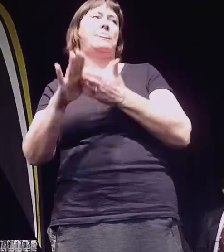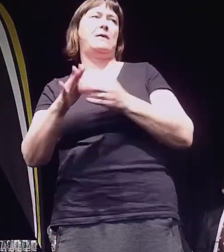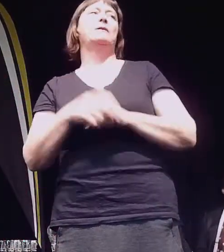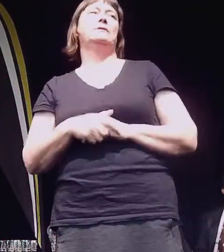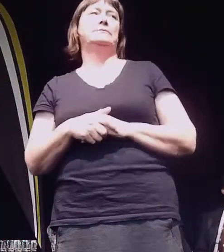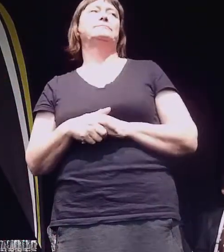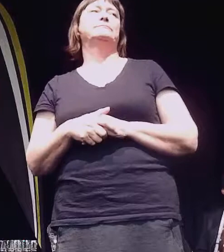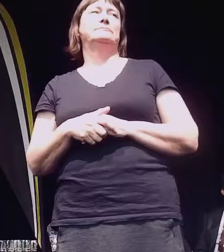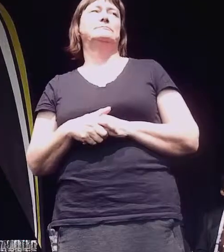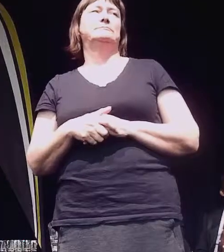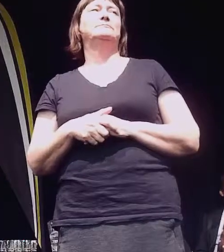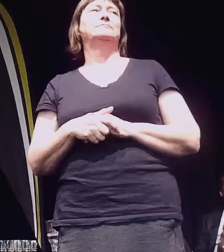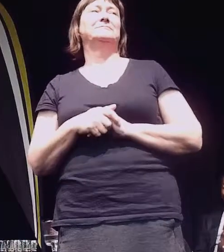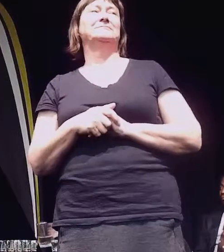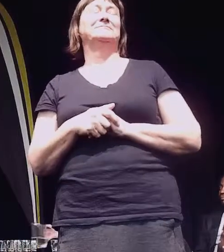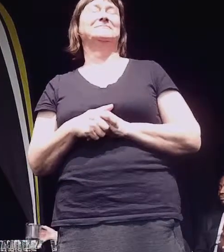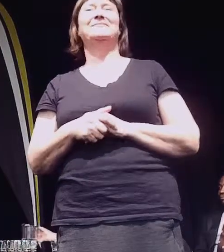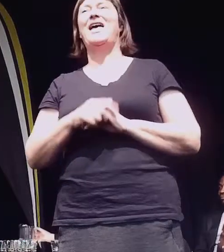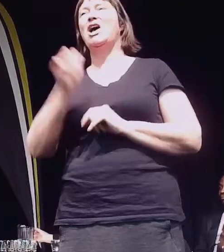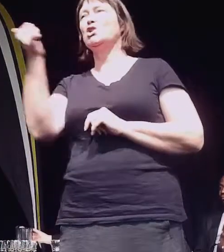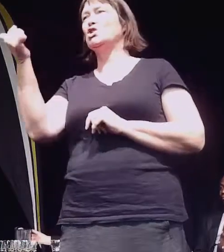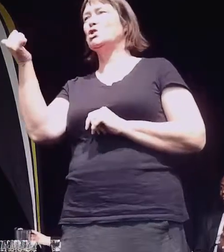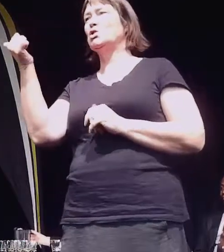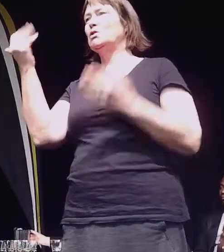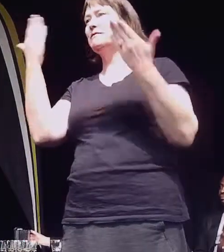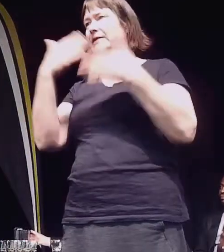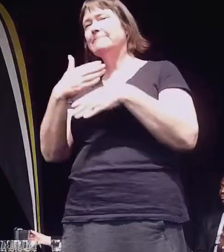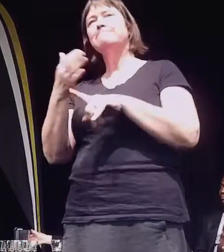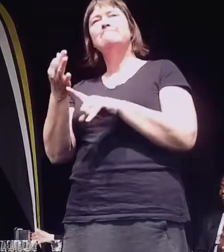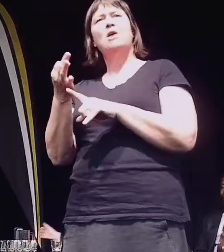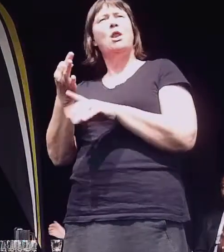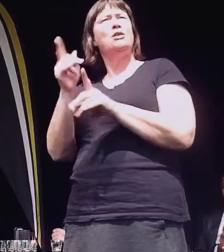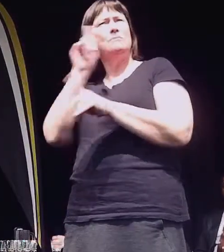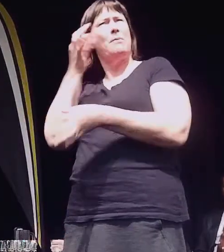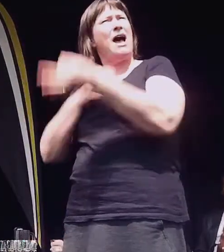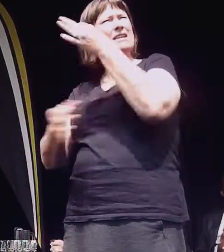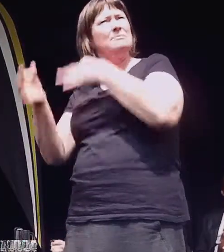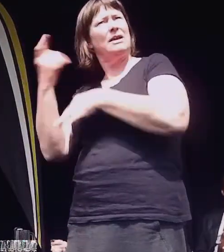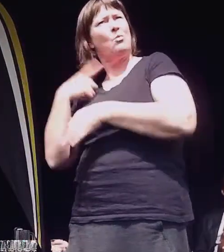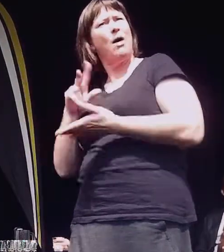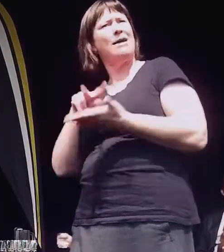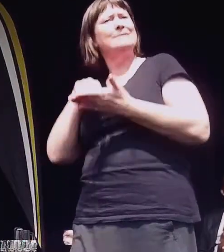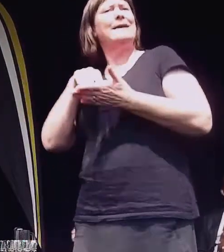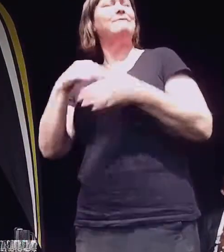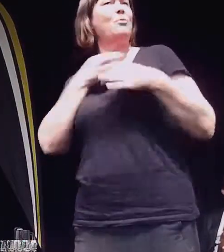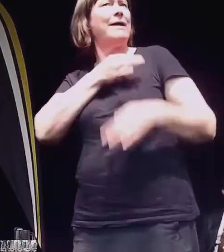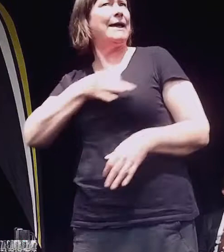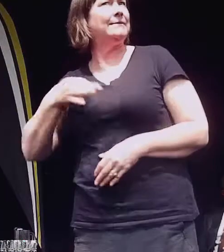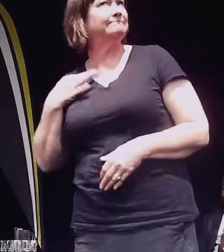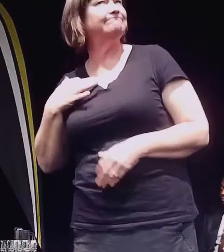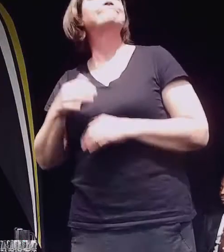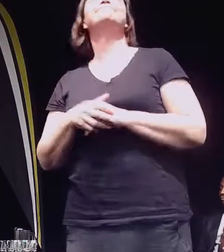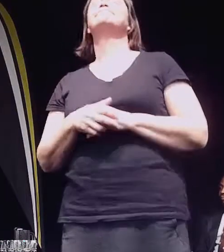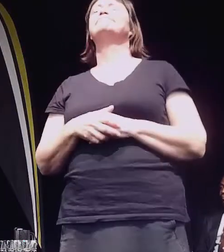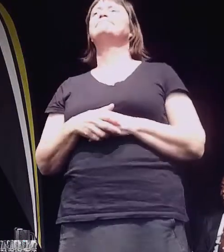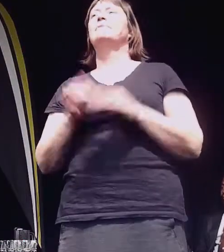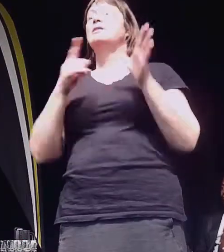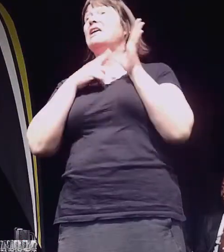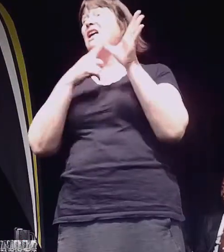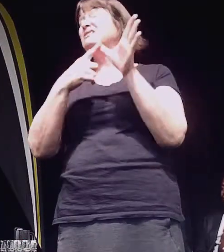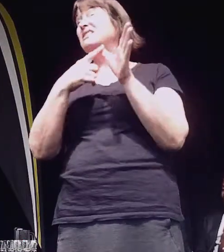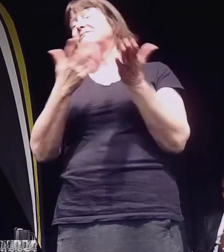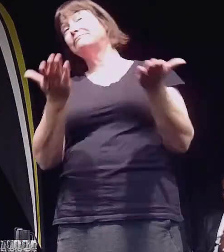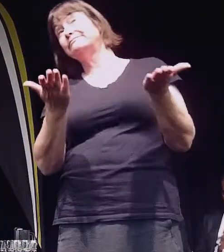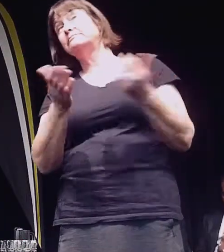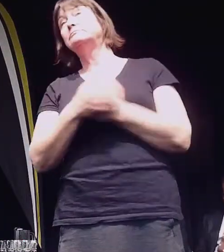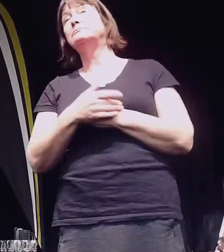Good evening again. I've been asked many times, why are you standing for the mayoral team? And the answer is quite simply